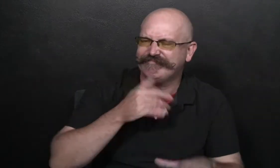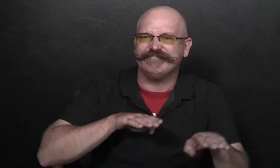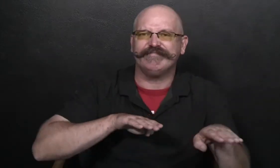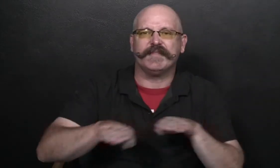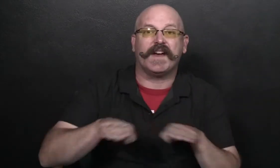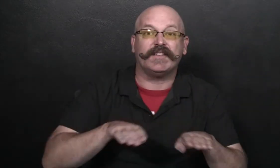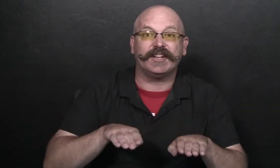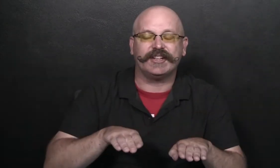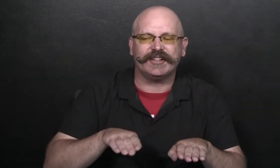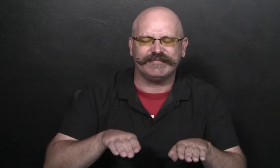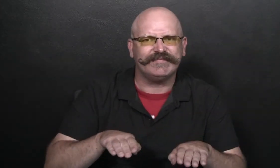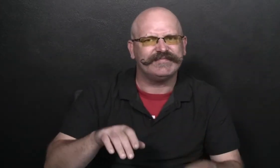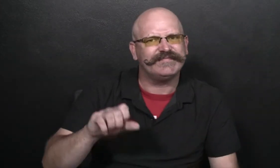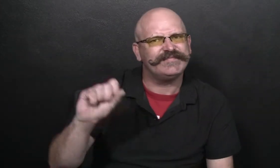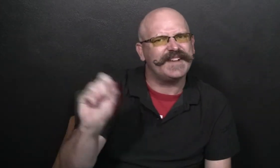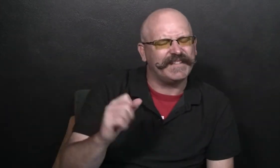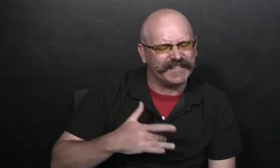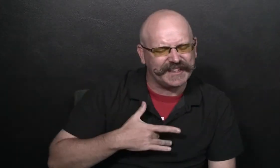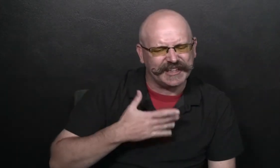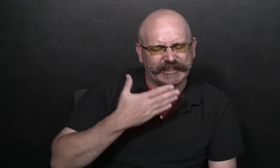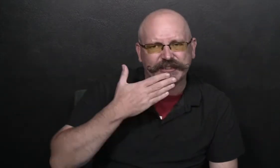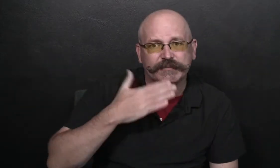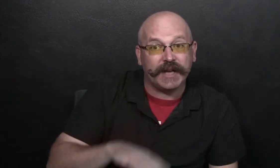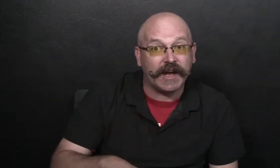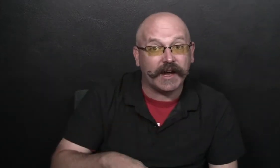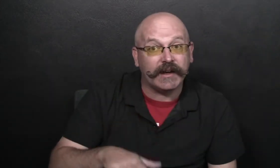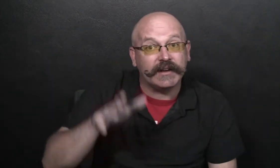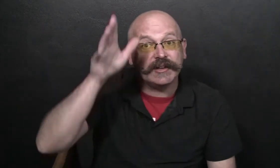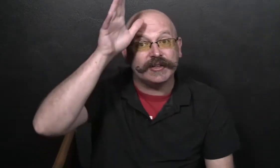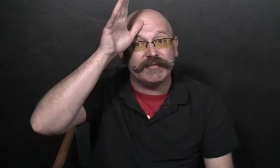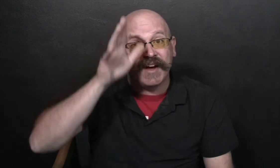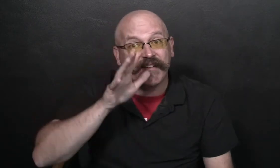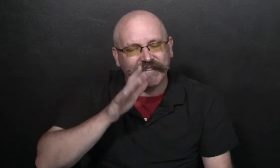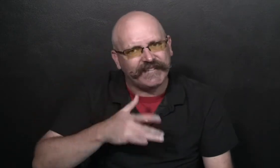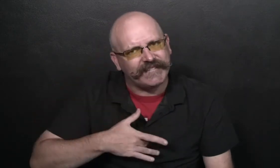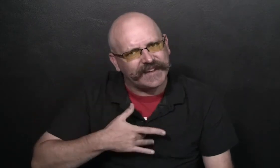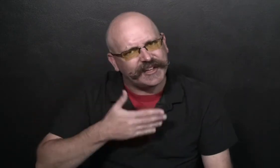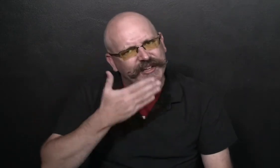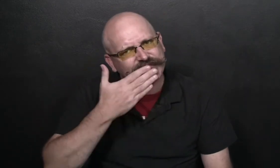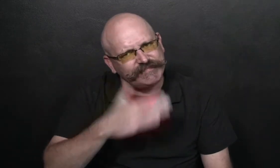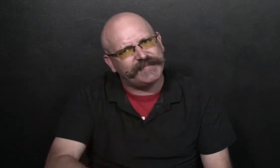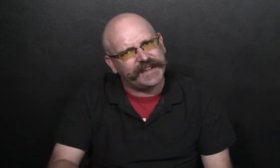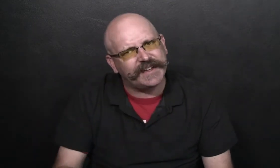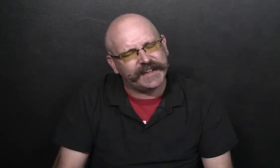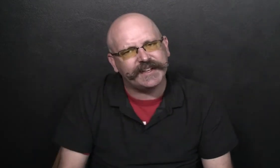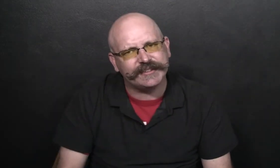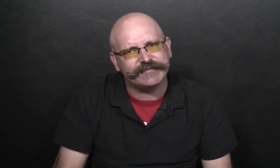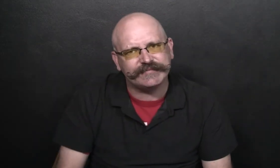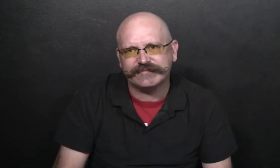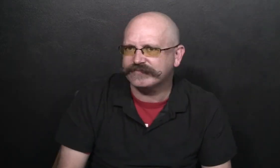After Sam misbehaved, he felt bad. His parents felt bad, too.